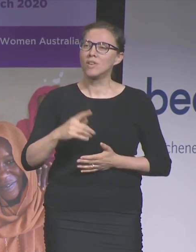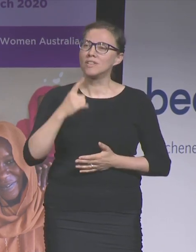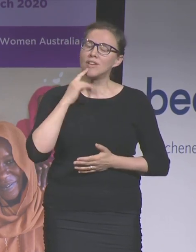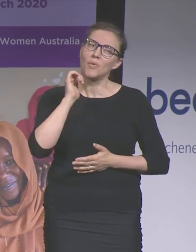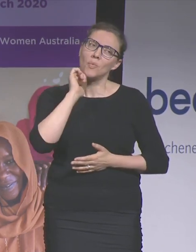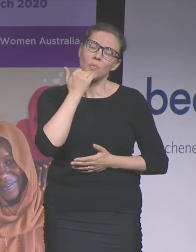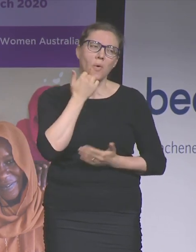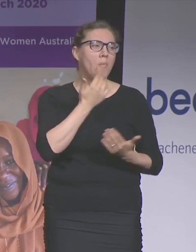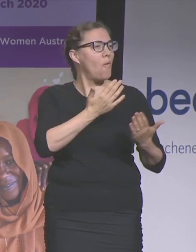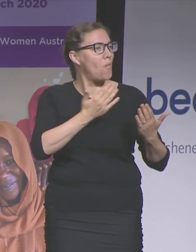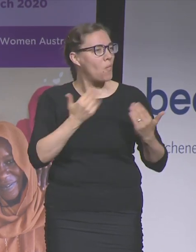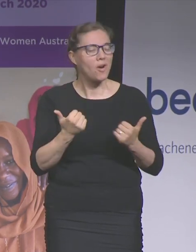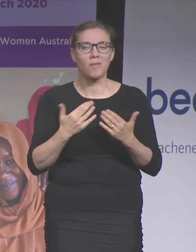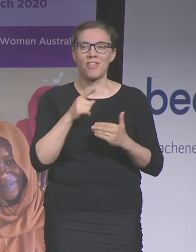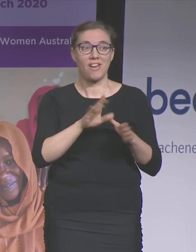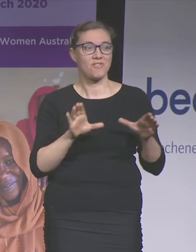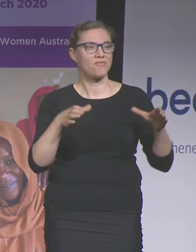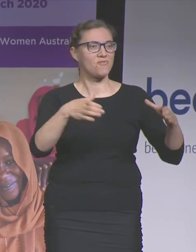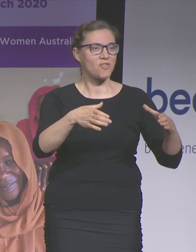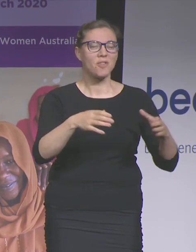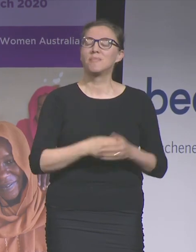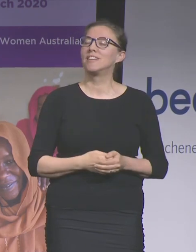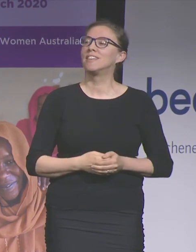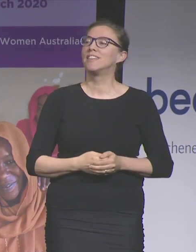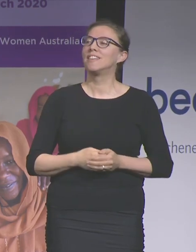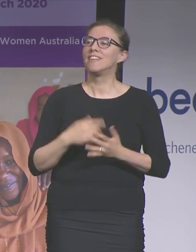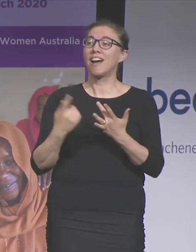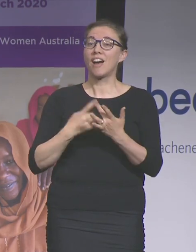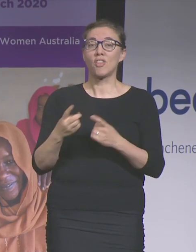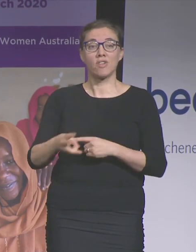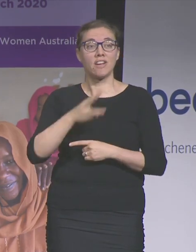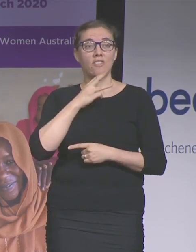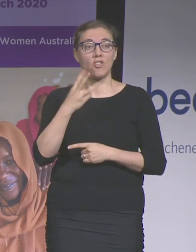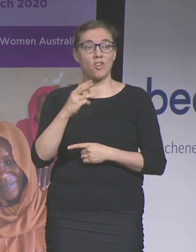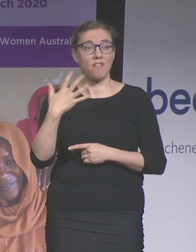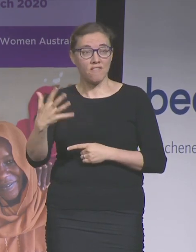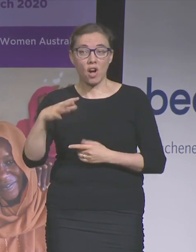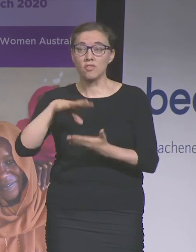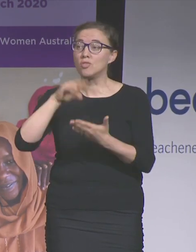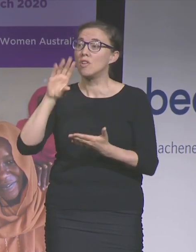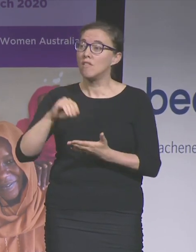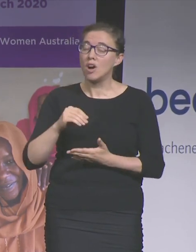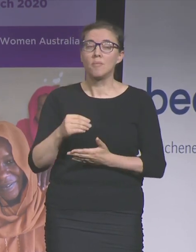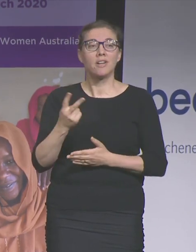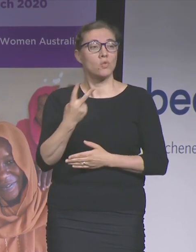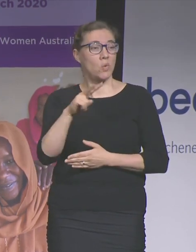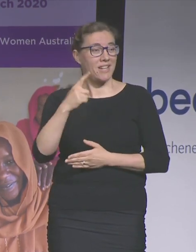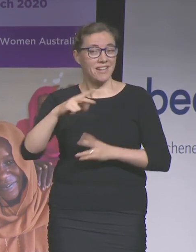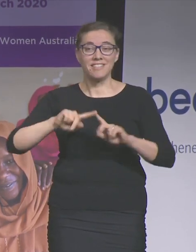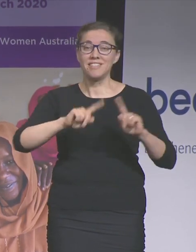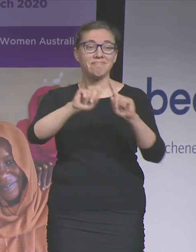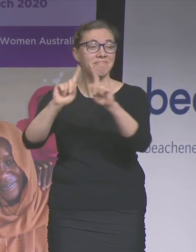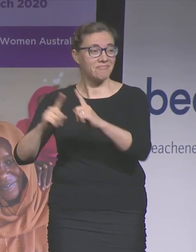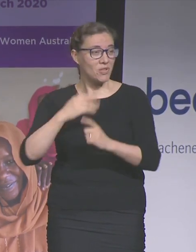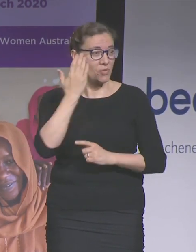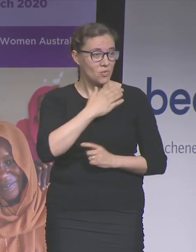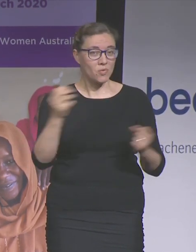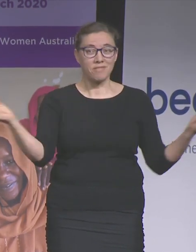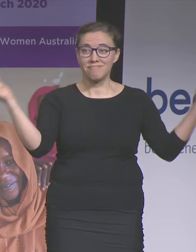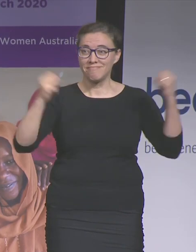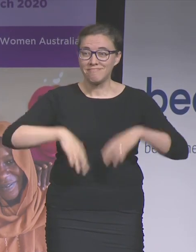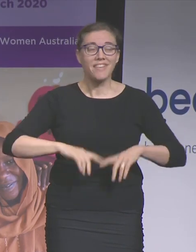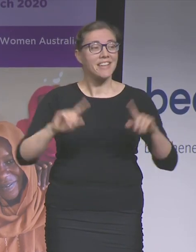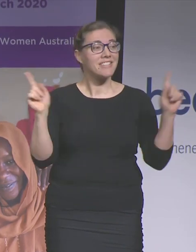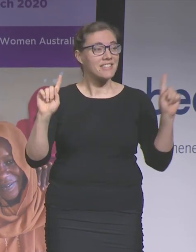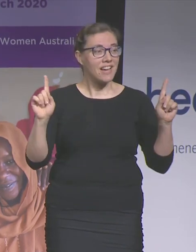along with the other 335 students from 28 other schools who joined us this morning and I say to these young